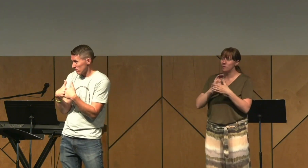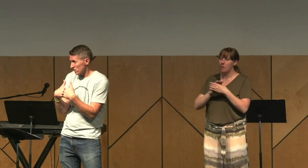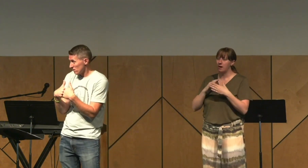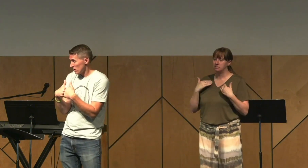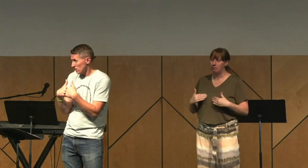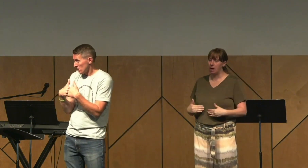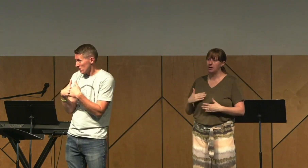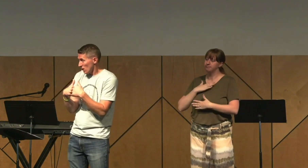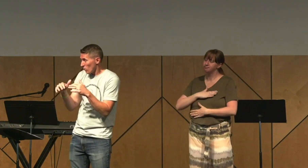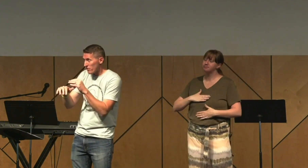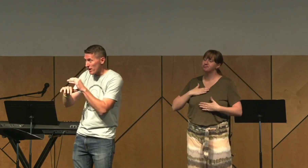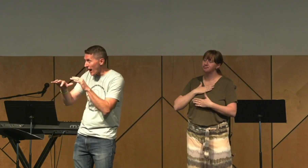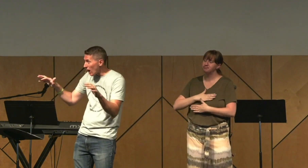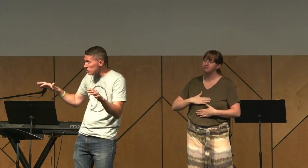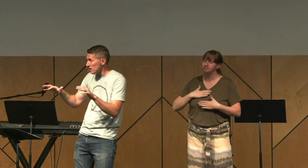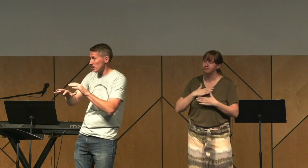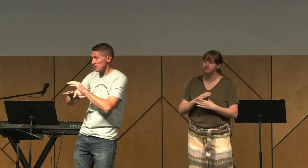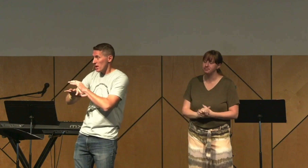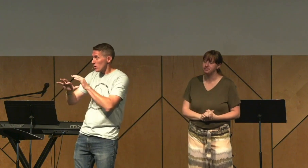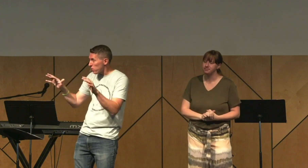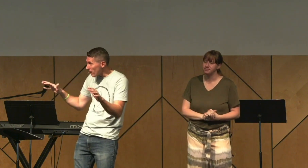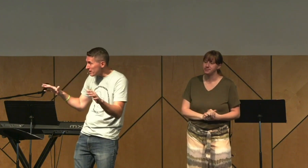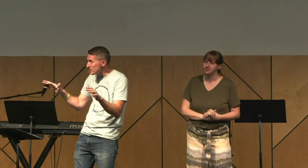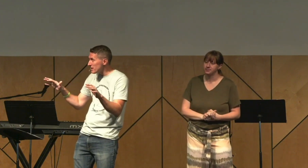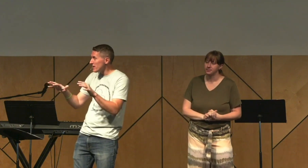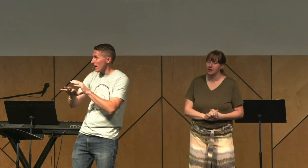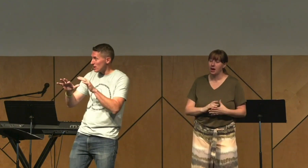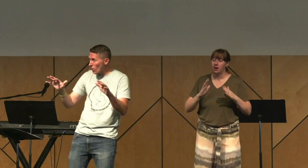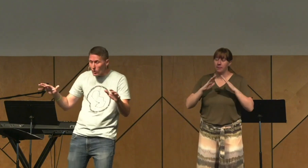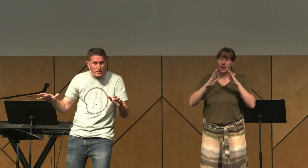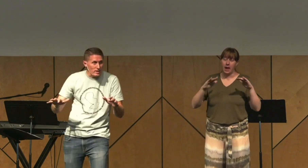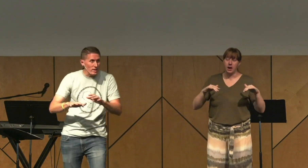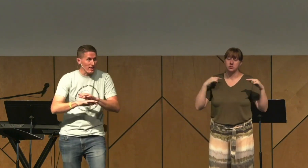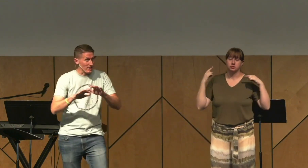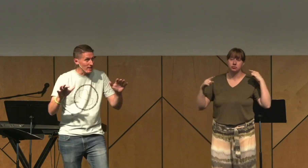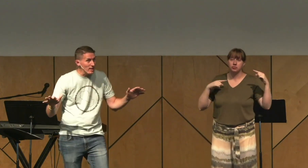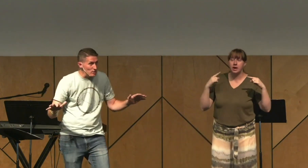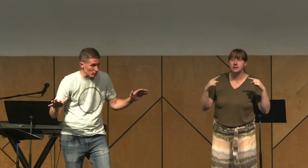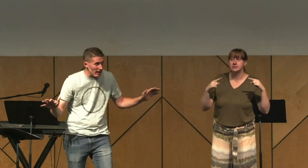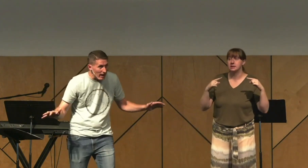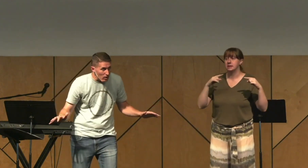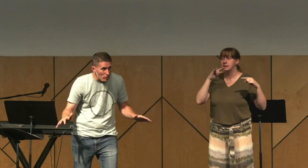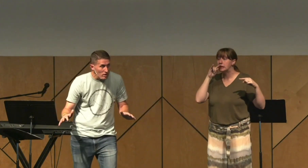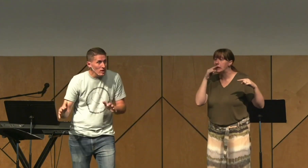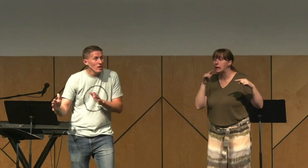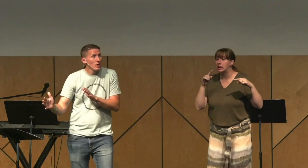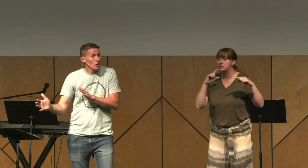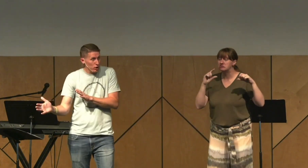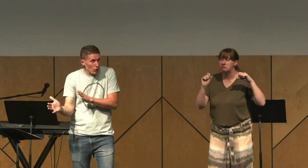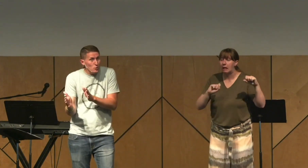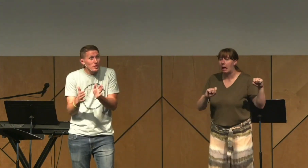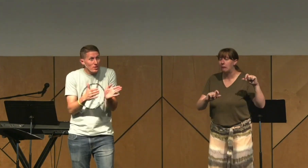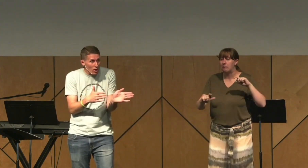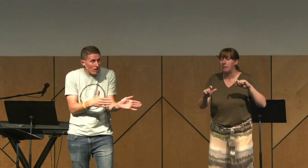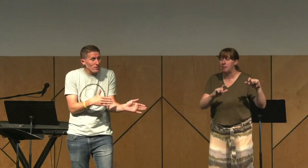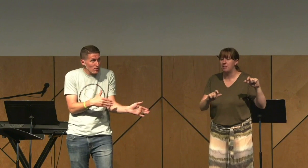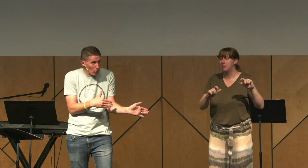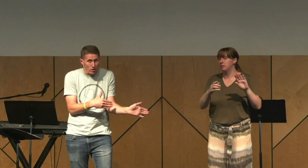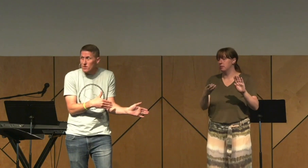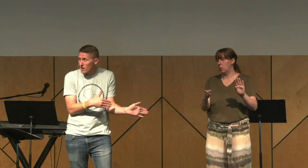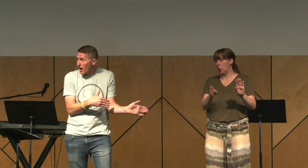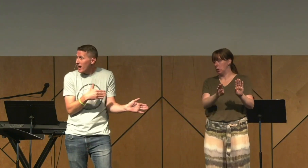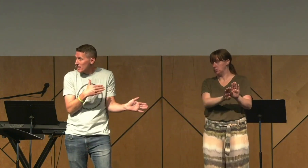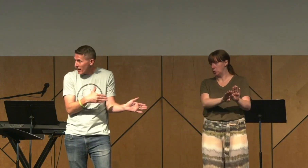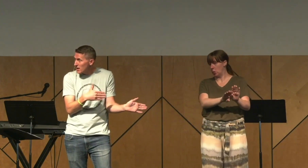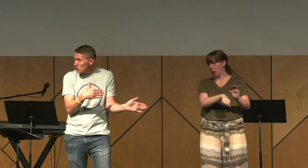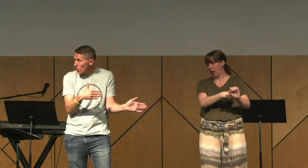delight. Whenever the house is crazy and noisy and the kids are loud, close and lock